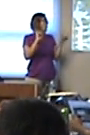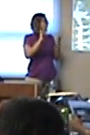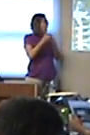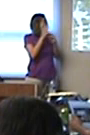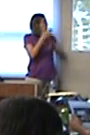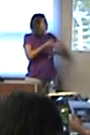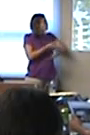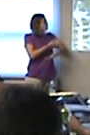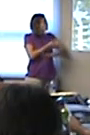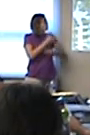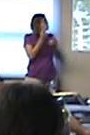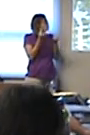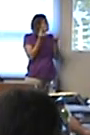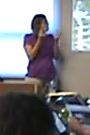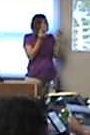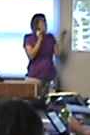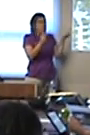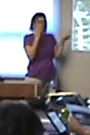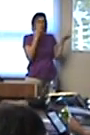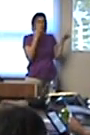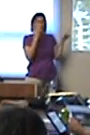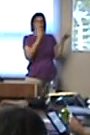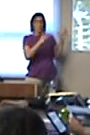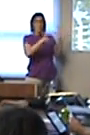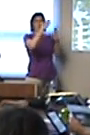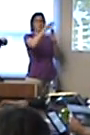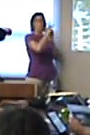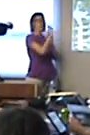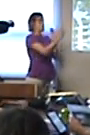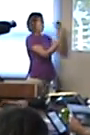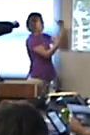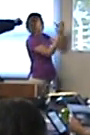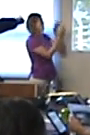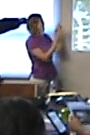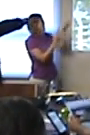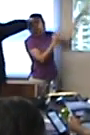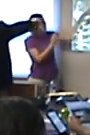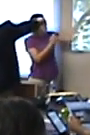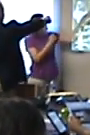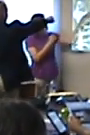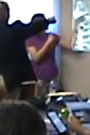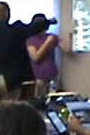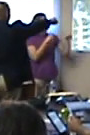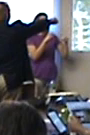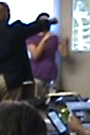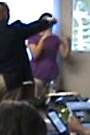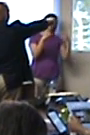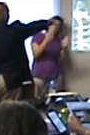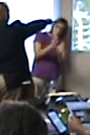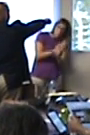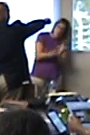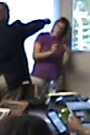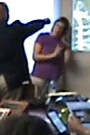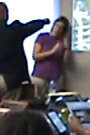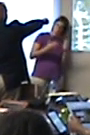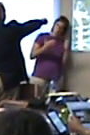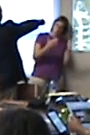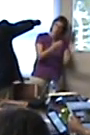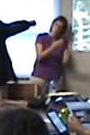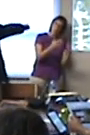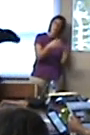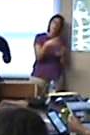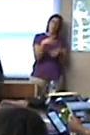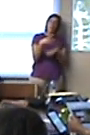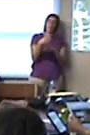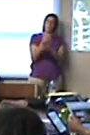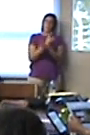can see up here in the top right corner, finishing the pre-K wing upgrades and the pre